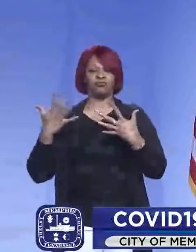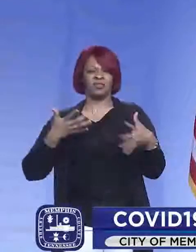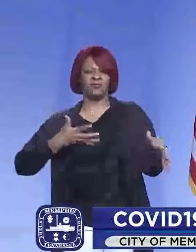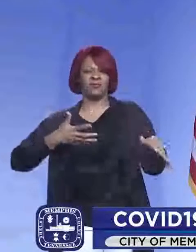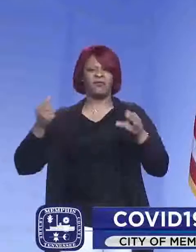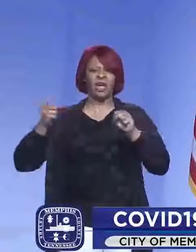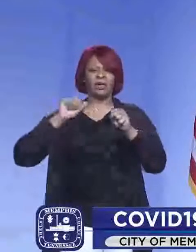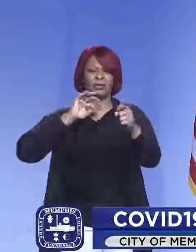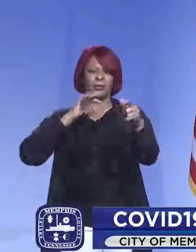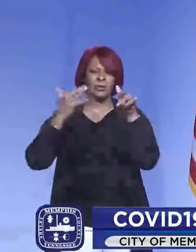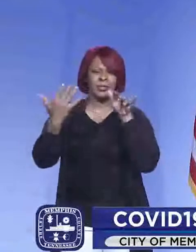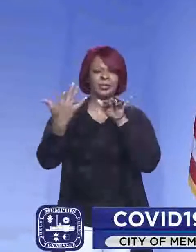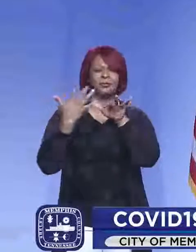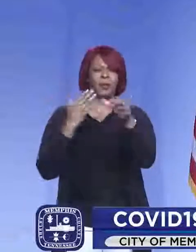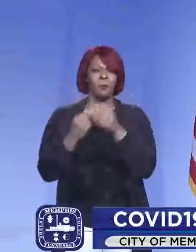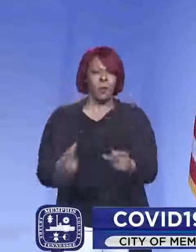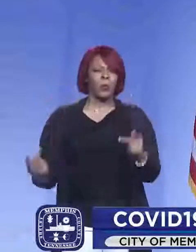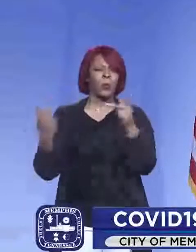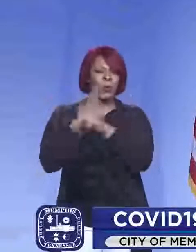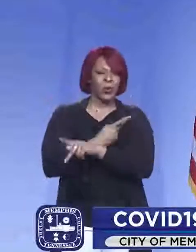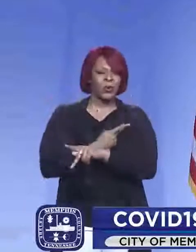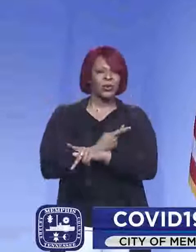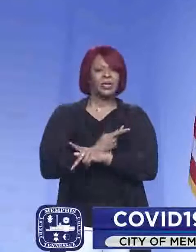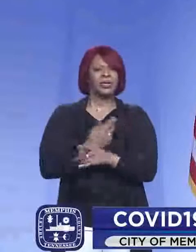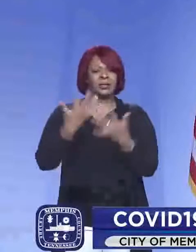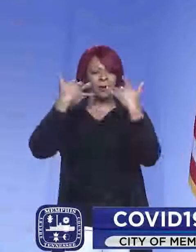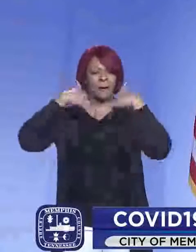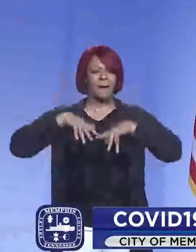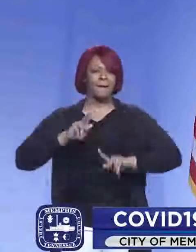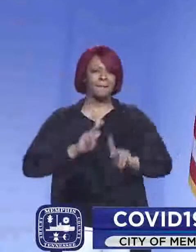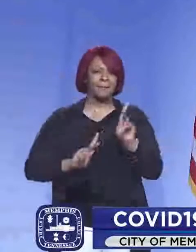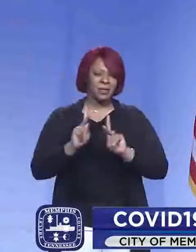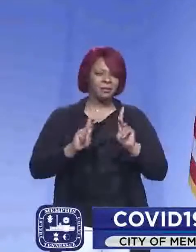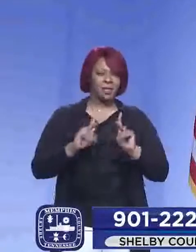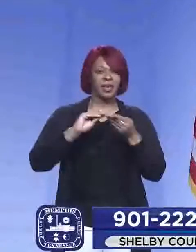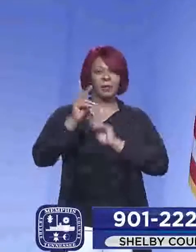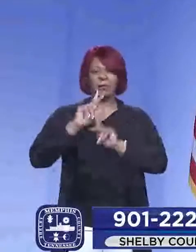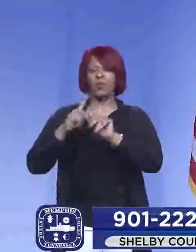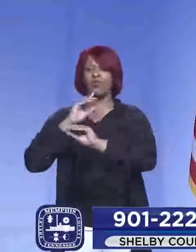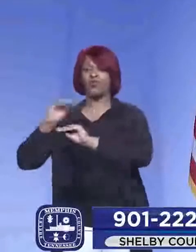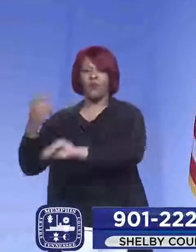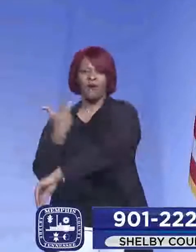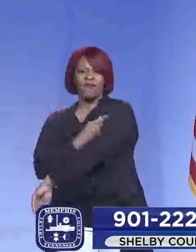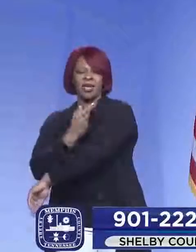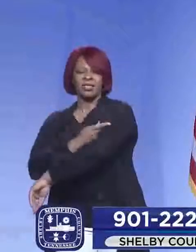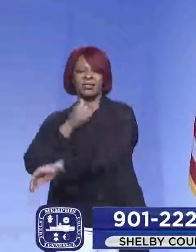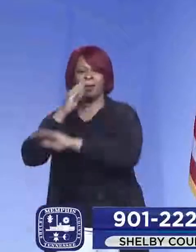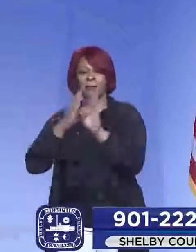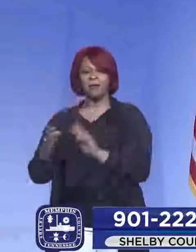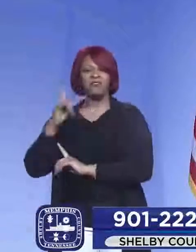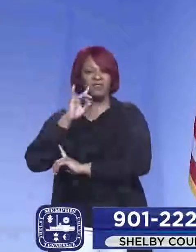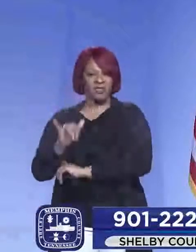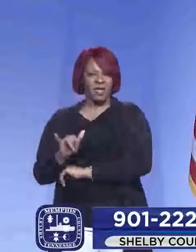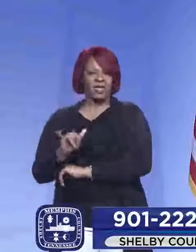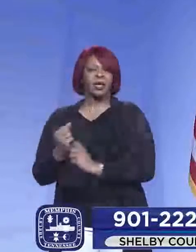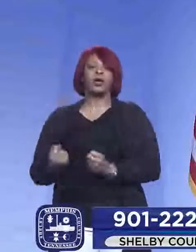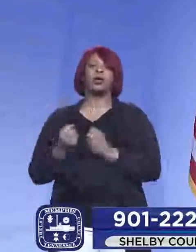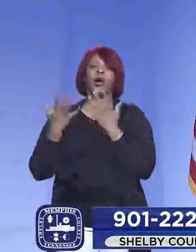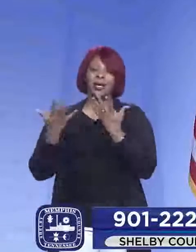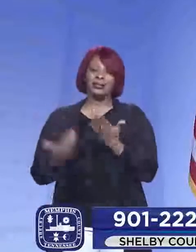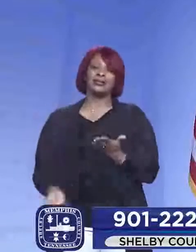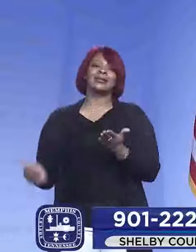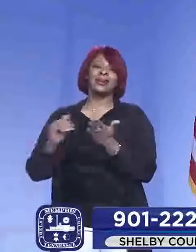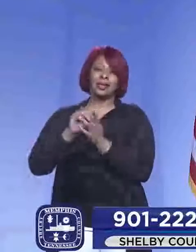transmissible strains, getting into people into population that is unvaccinated and unprepared for it, creating an